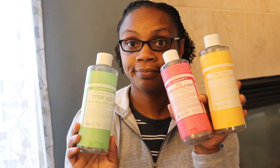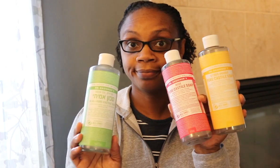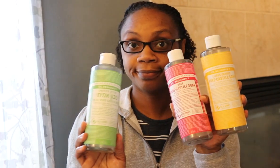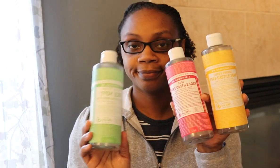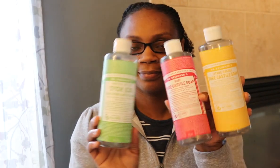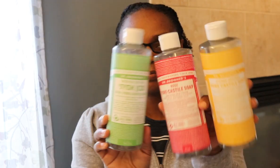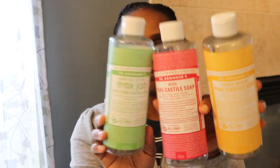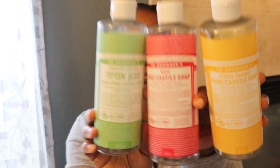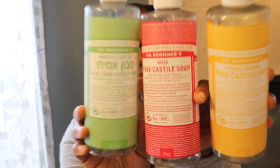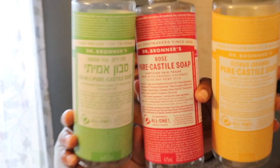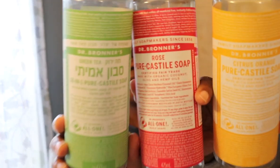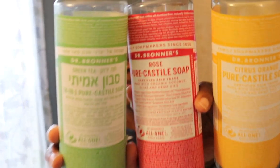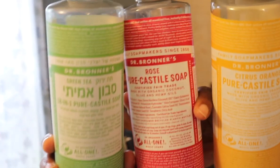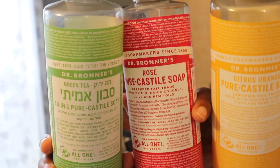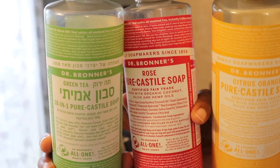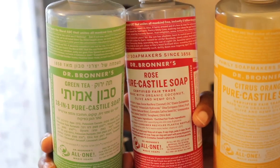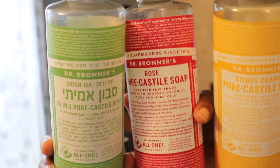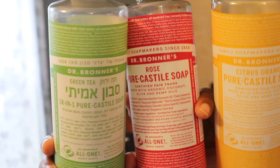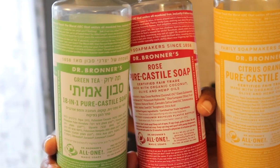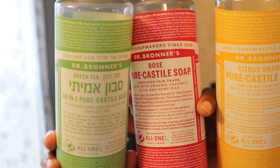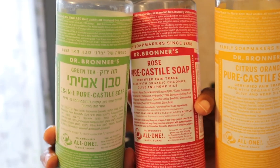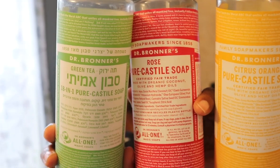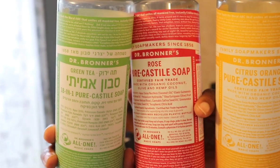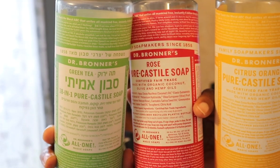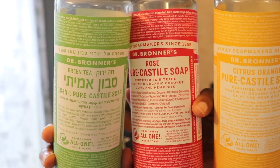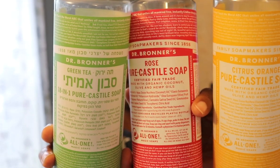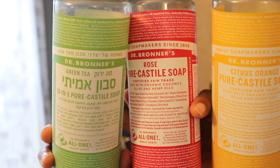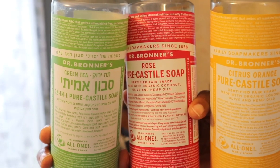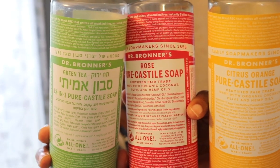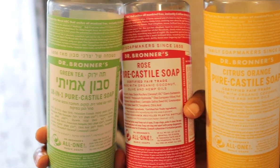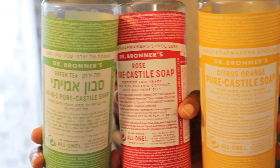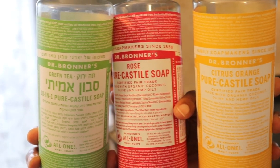Here are a couple of the Dr. Bronner's Castile Soaps.